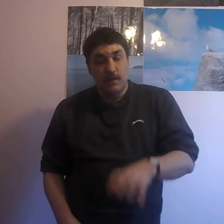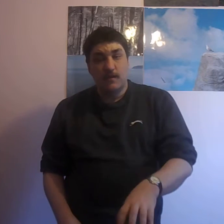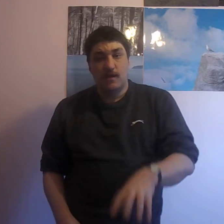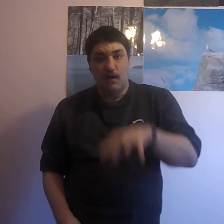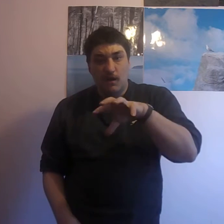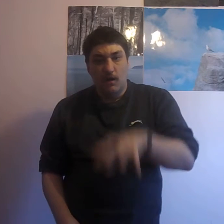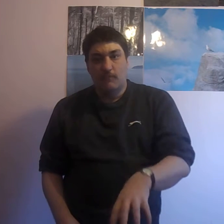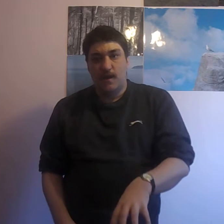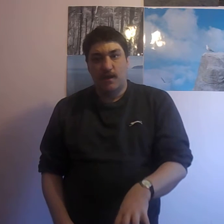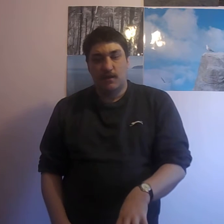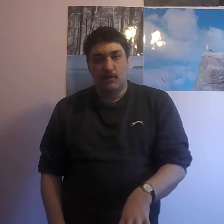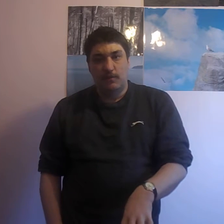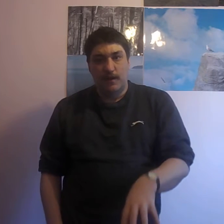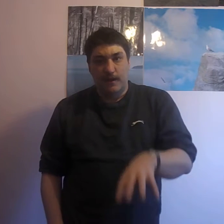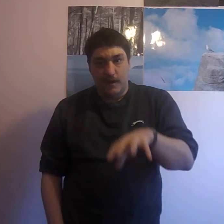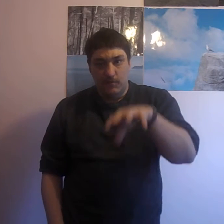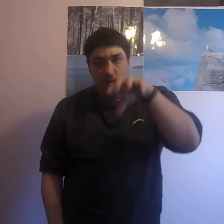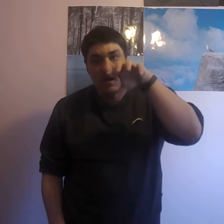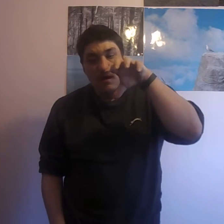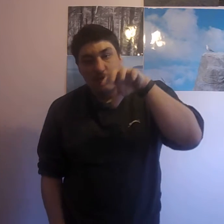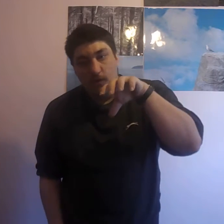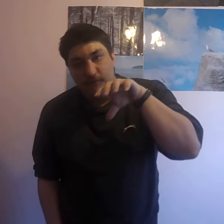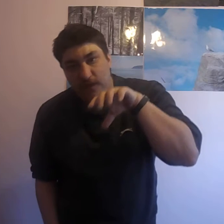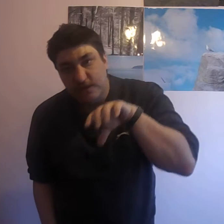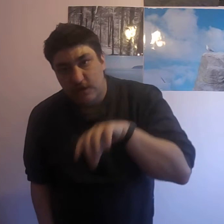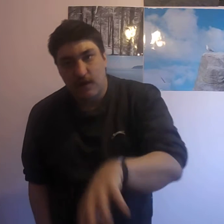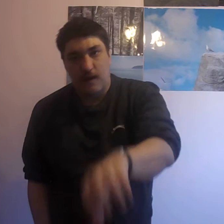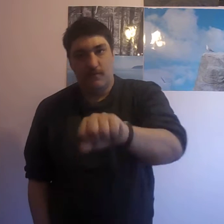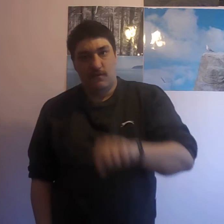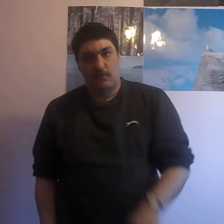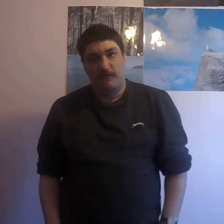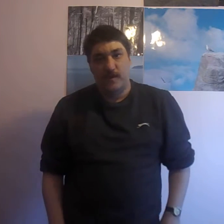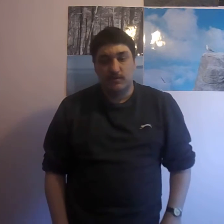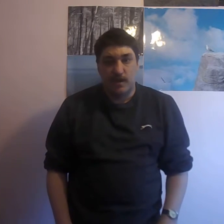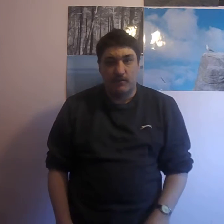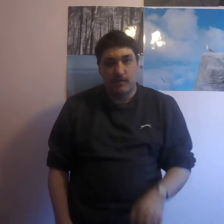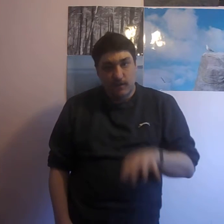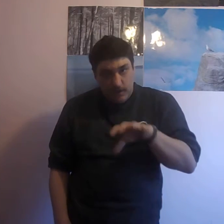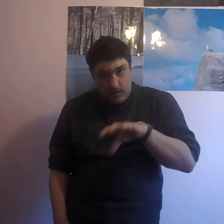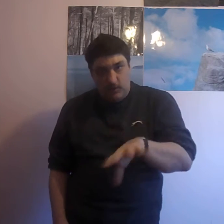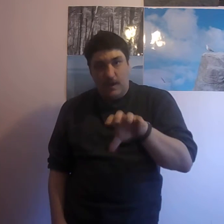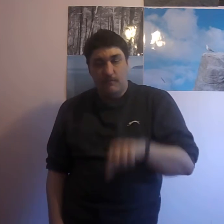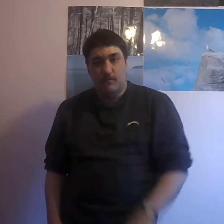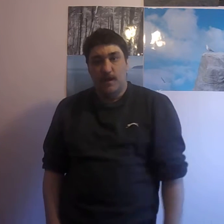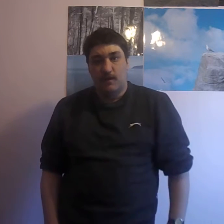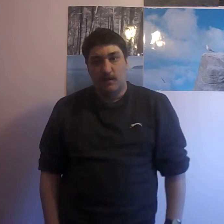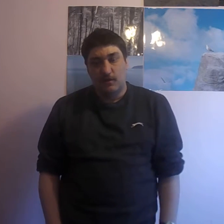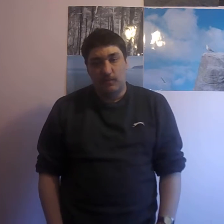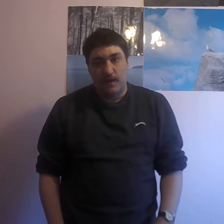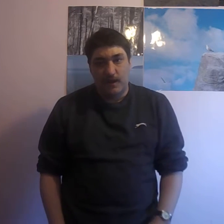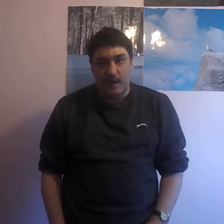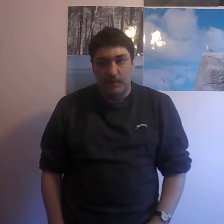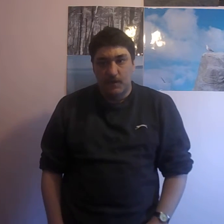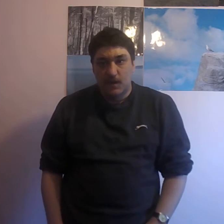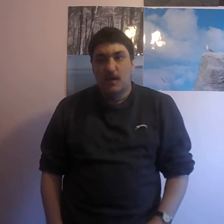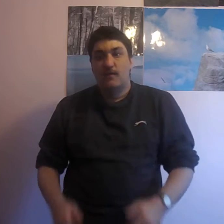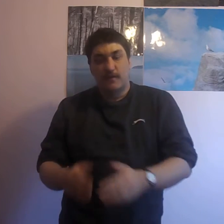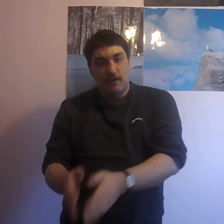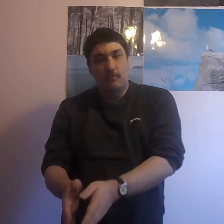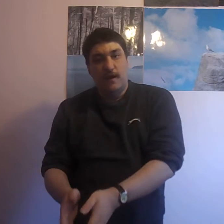days are not making single player games. So, if they do happen to feel generous, and they do happen to make a single player game, the single player